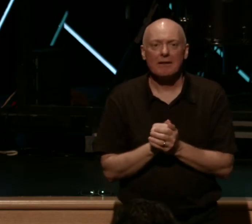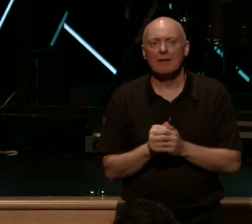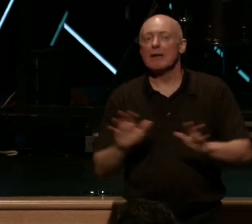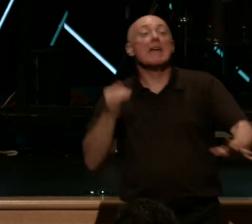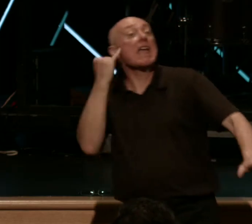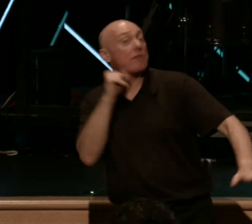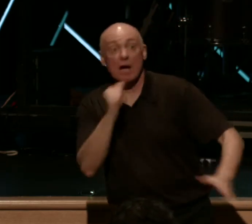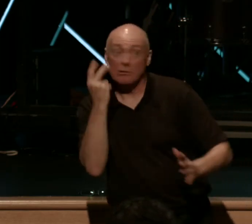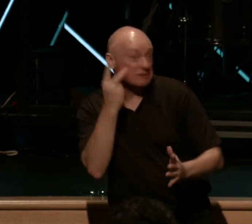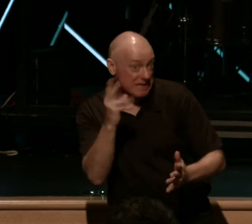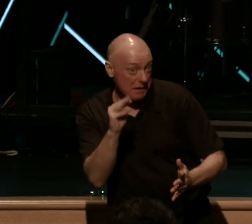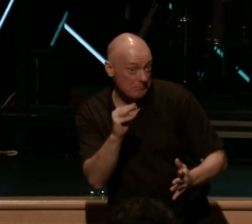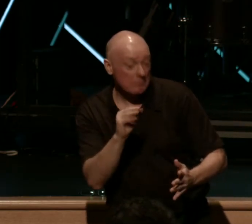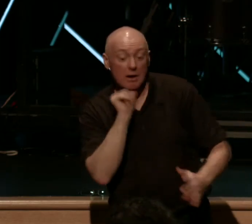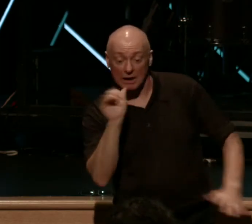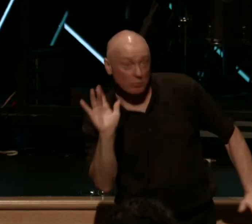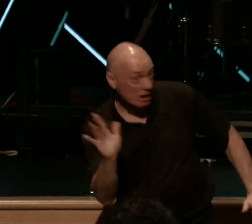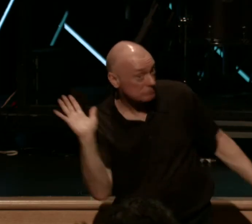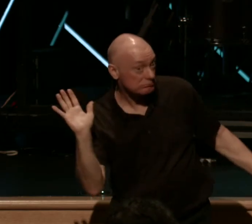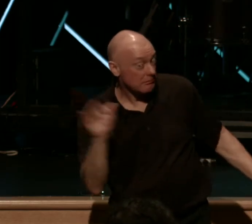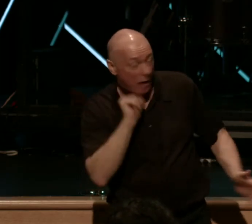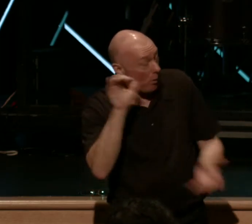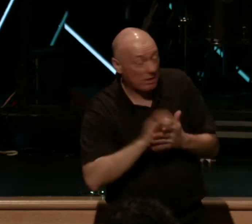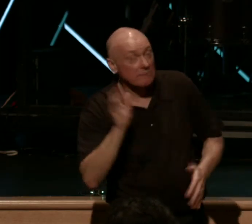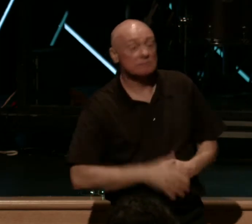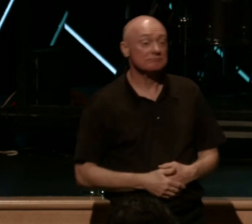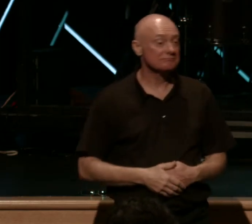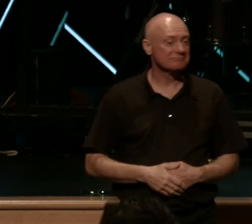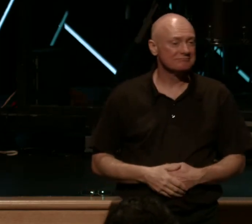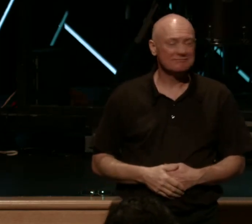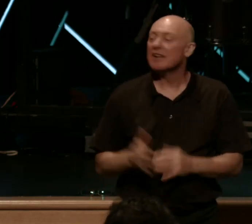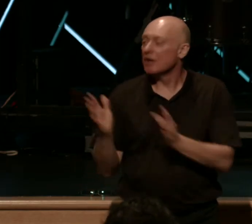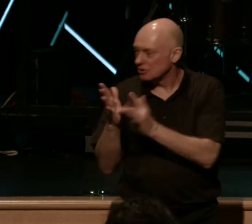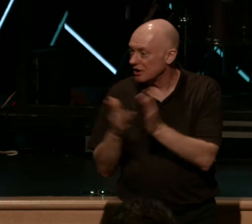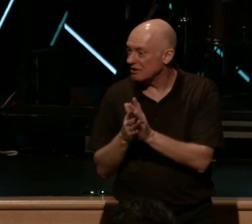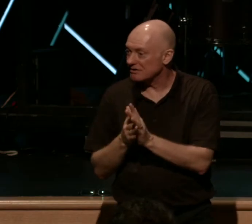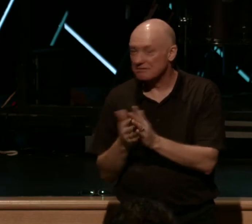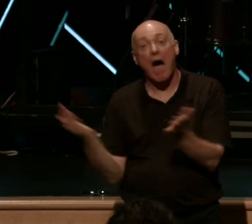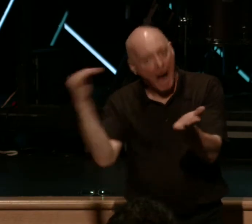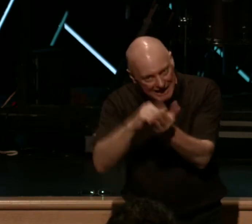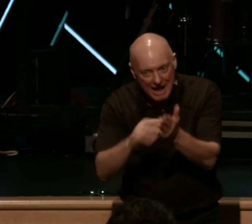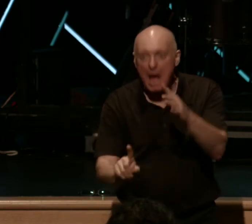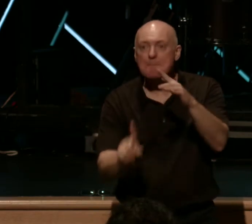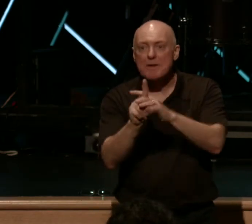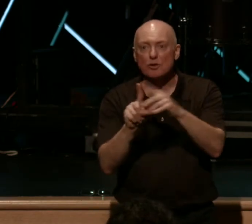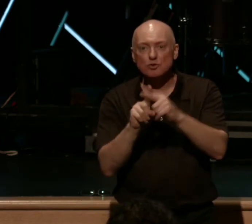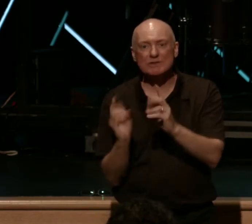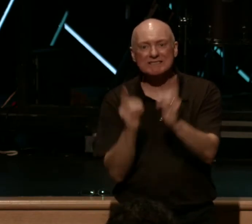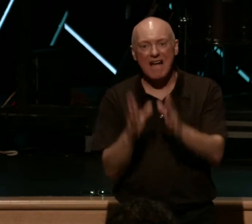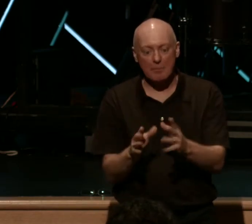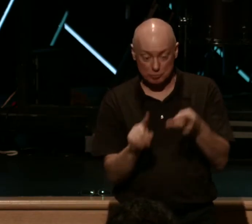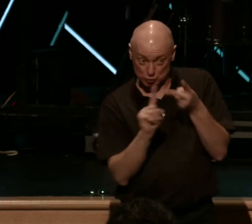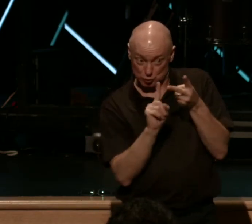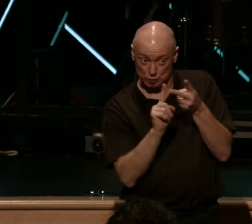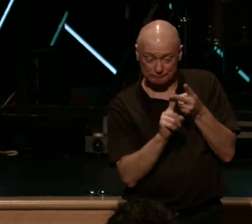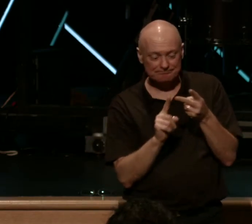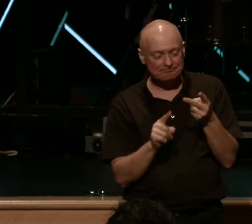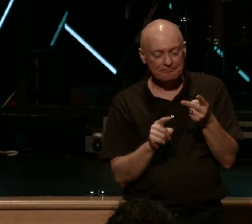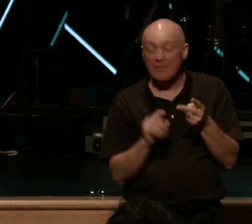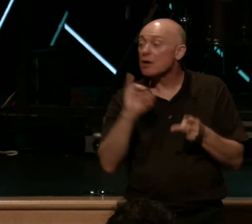see him and I don't touch him, I won't believe. So Jesus comes in again, appears to the disciples. Number two, John 21. They're on